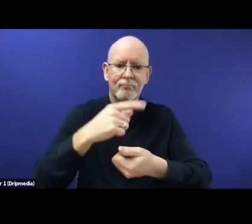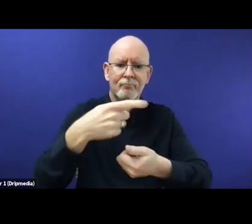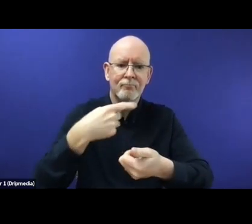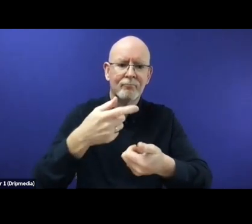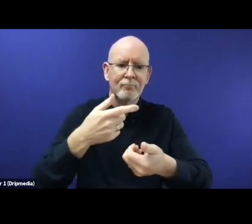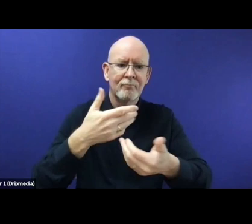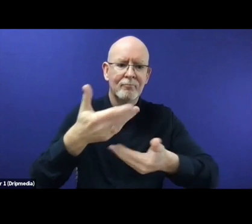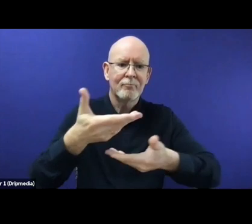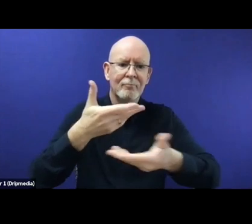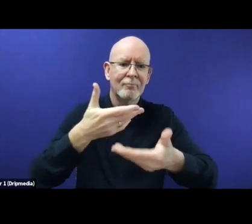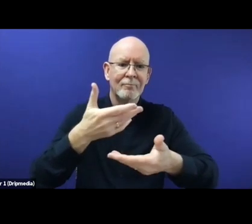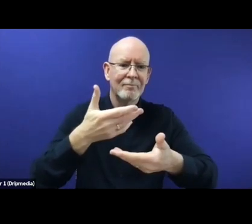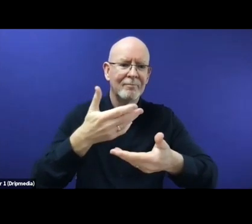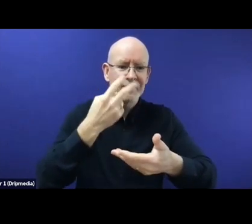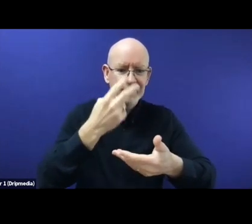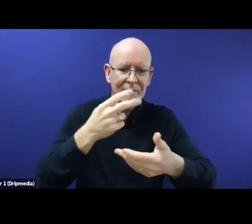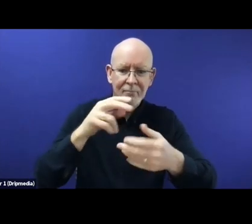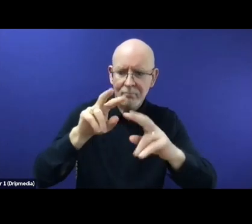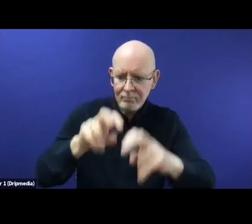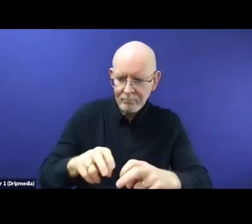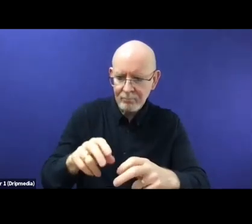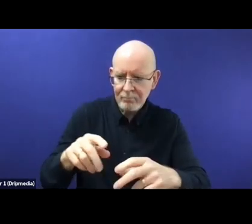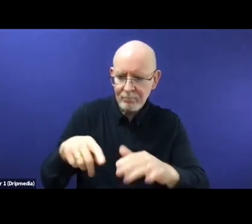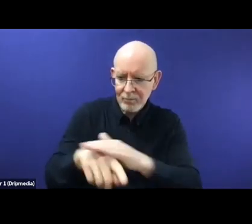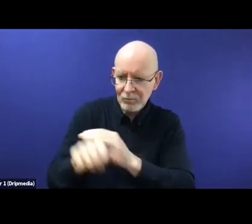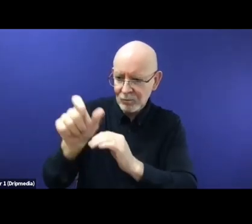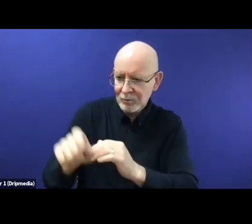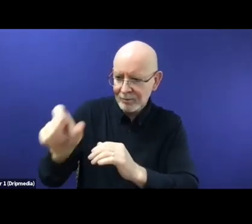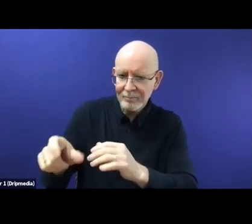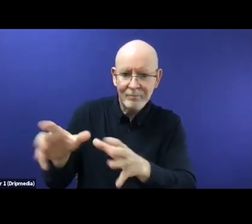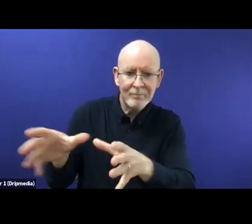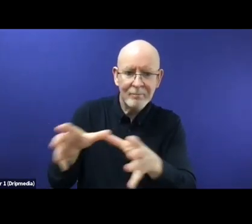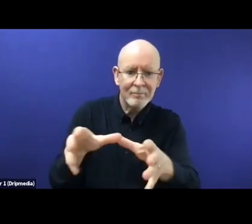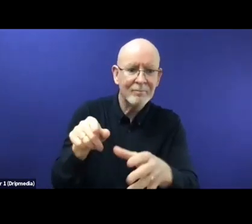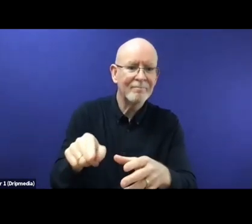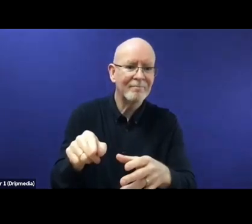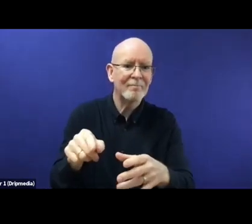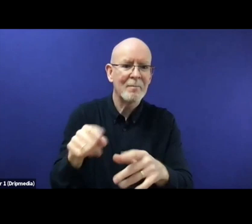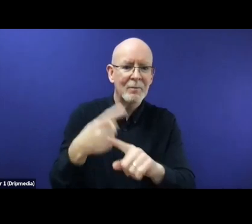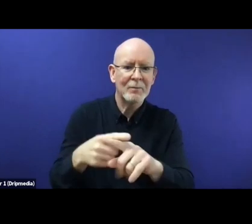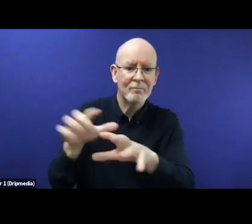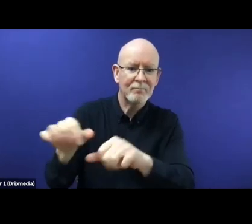subsequent implementation. And I'm going to highlight some risks in this towards the end of my presentation.